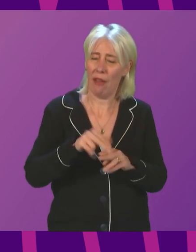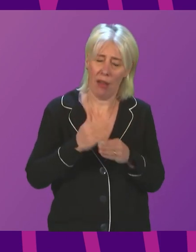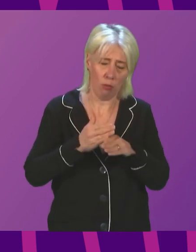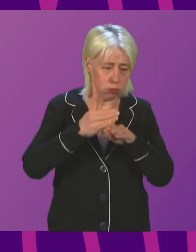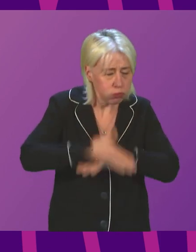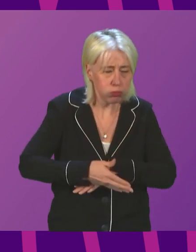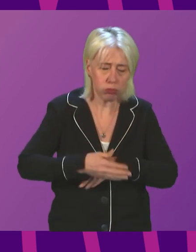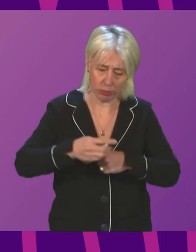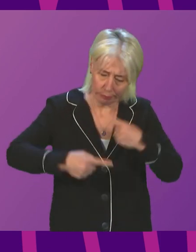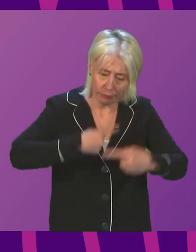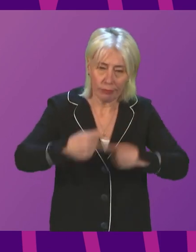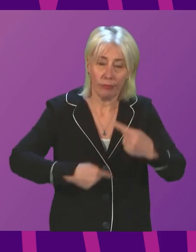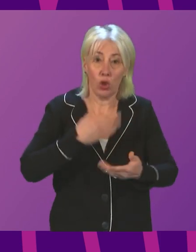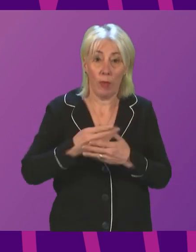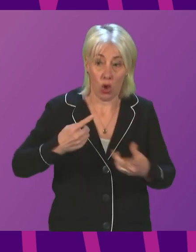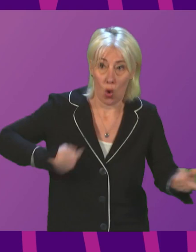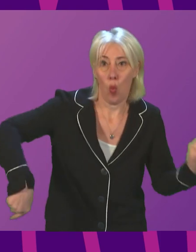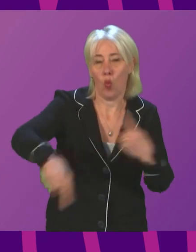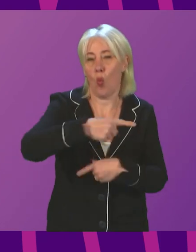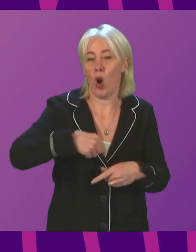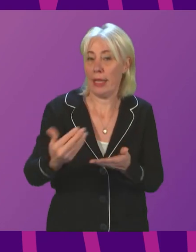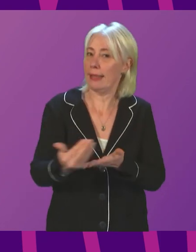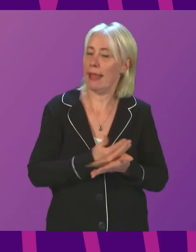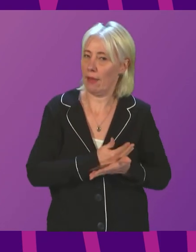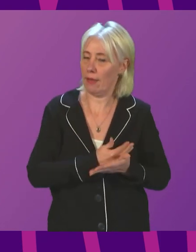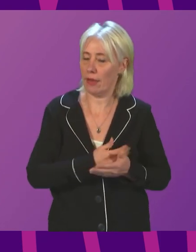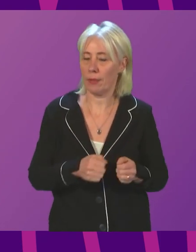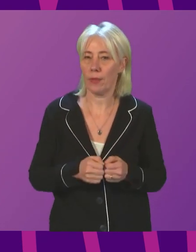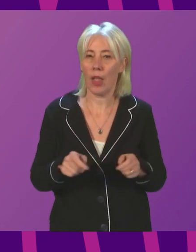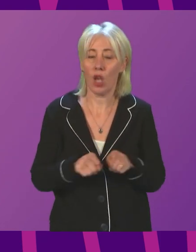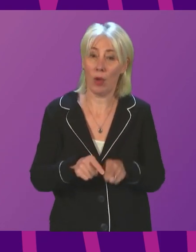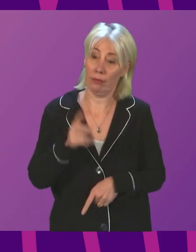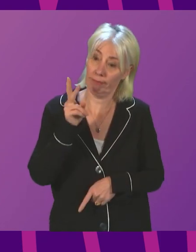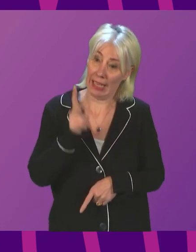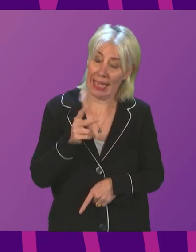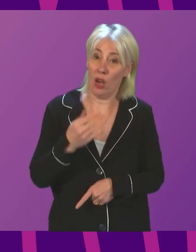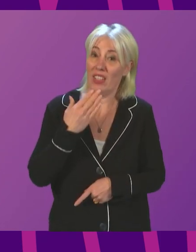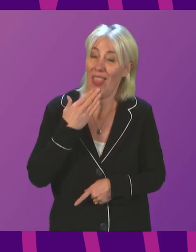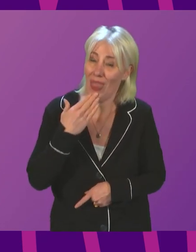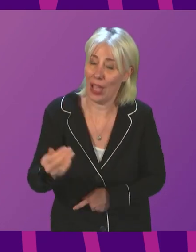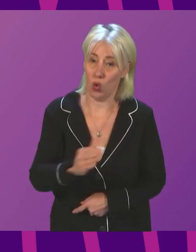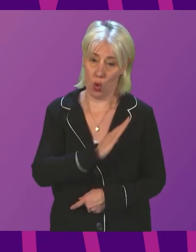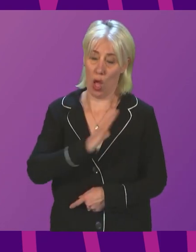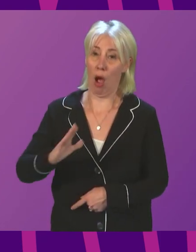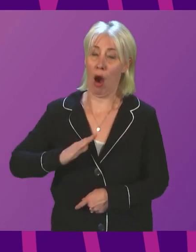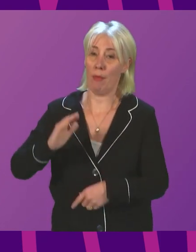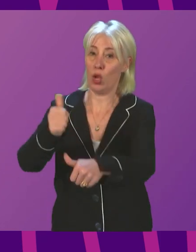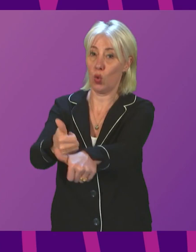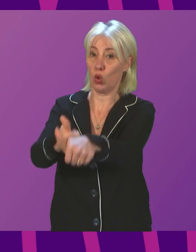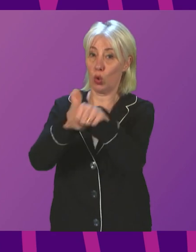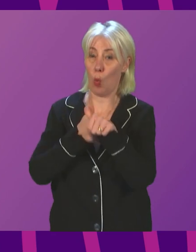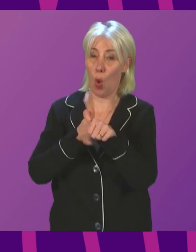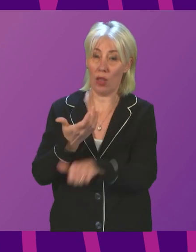keep us safe. Can I also take this opportunity to reiterate our thanks to the armed forces for agreeing to support our vaccination